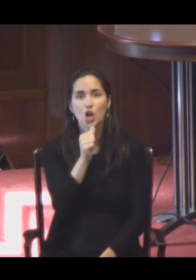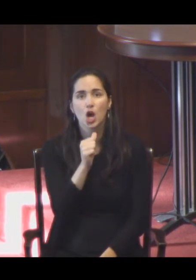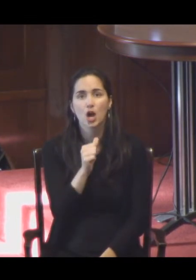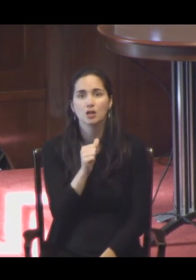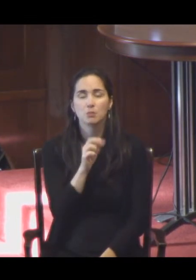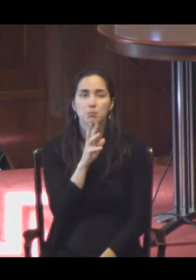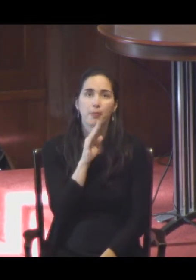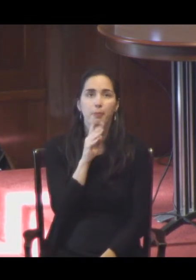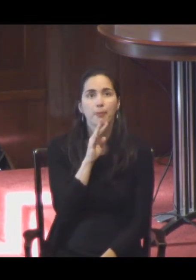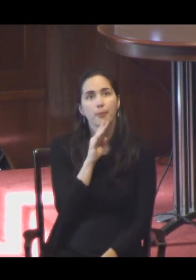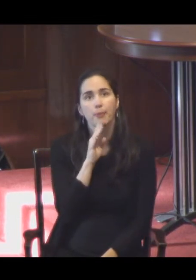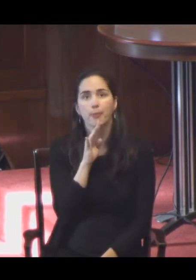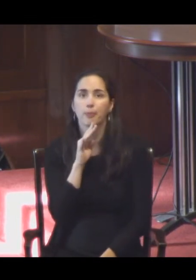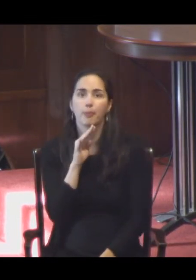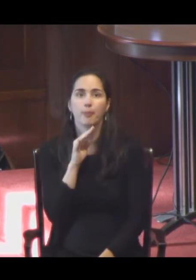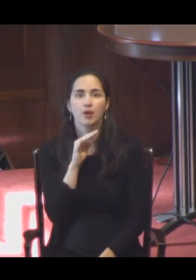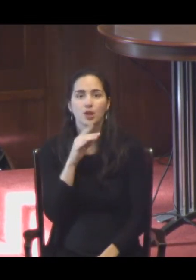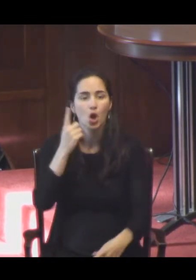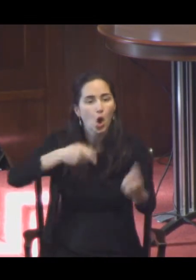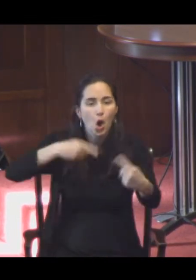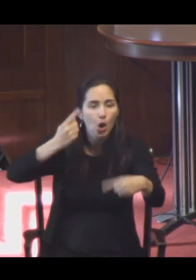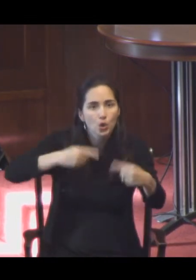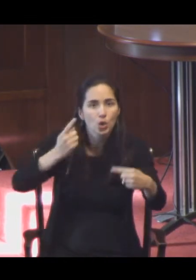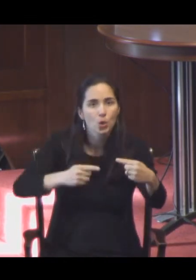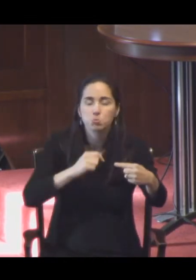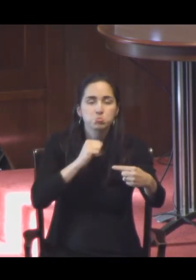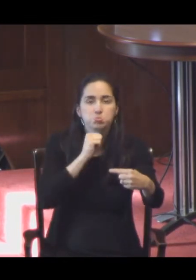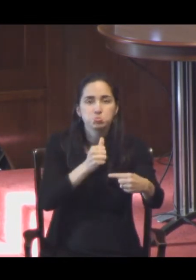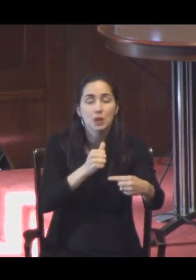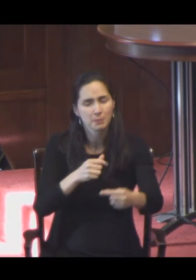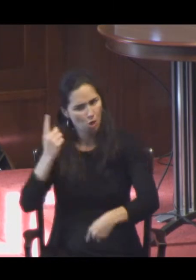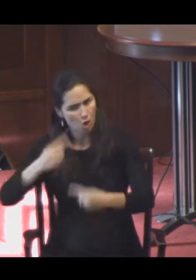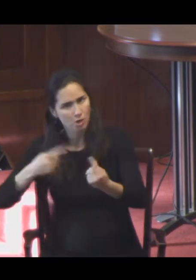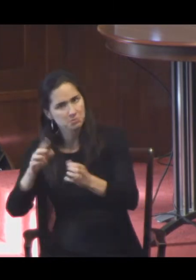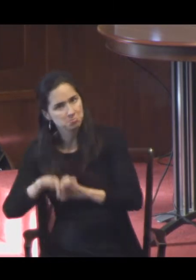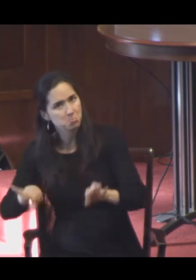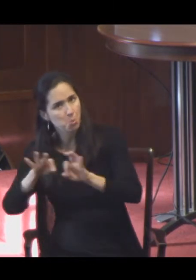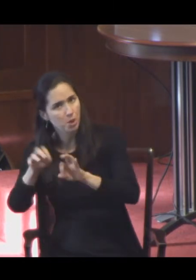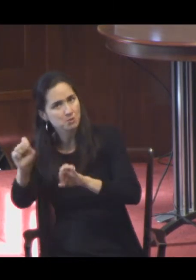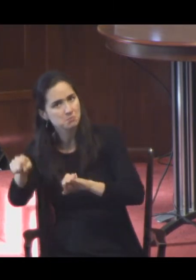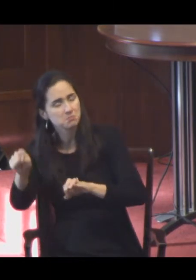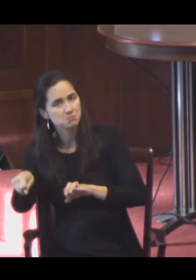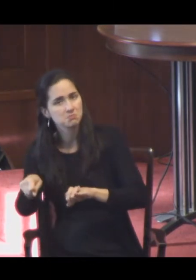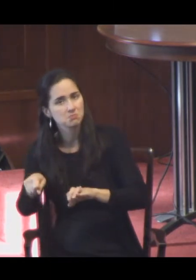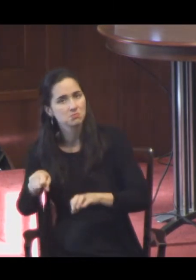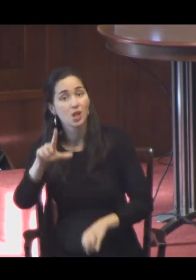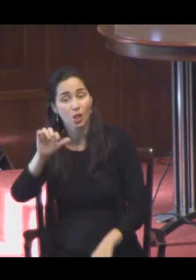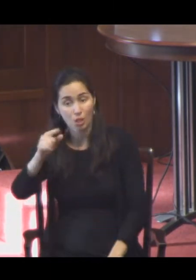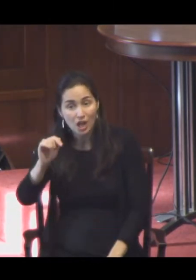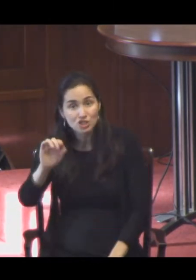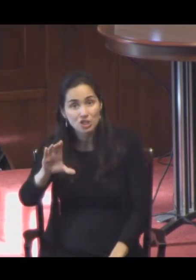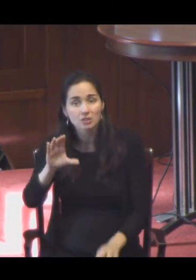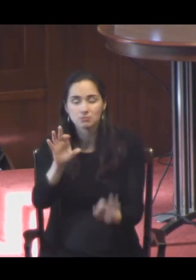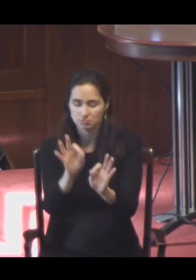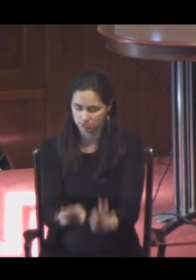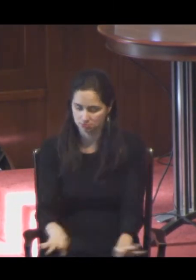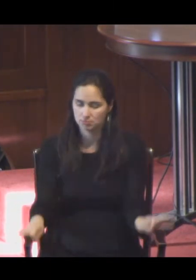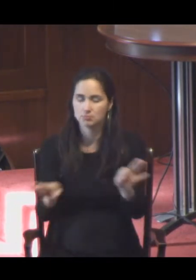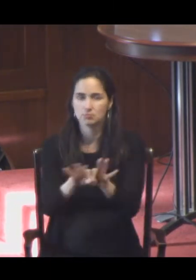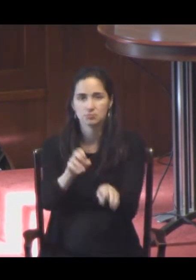fine-sounding arguments. It's not as important as arguments are, as important as logic is. And we know, thankfully, for